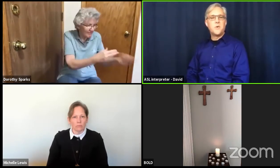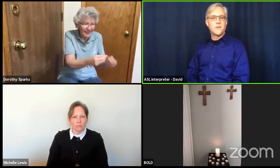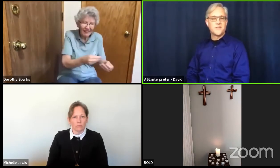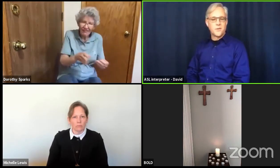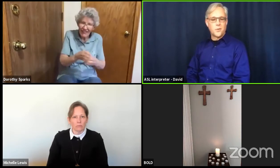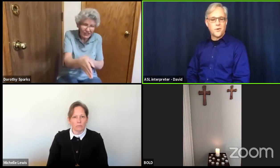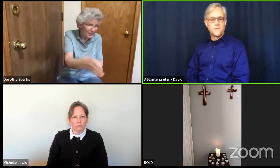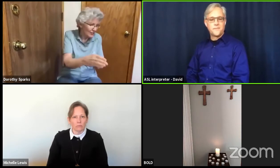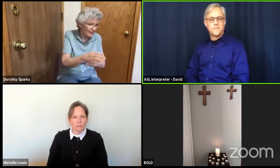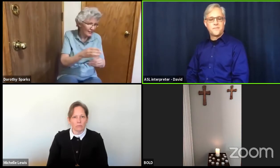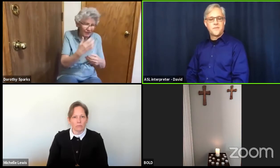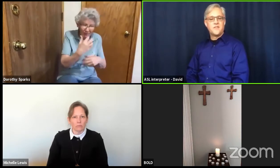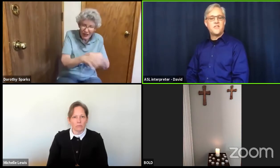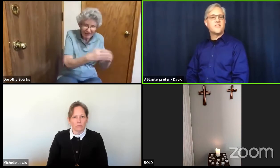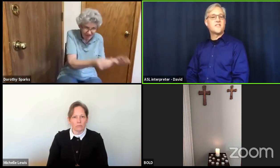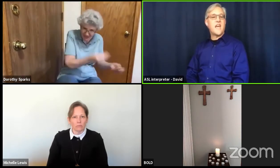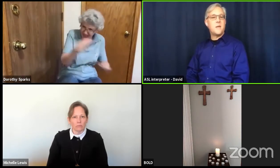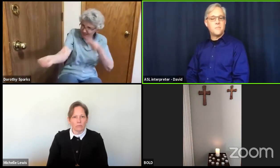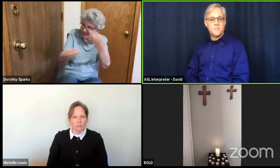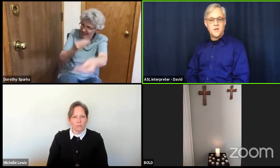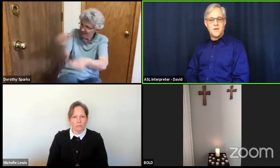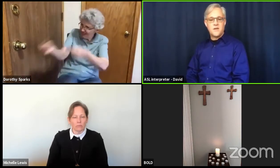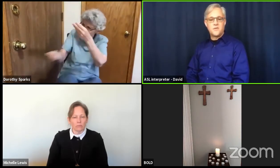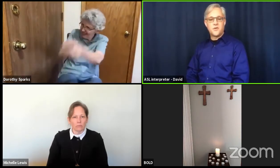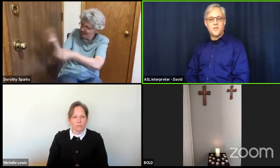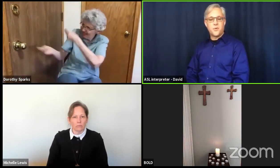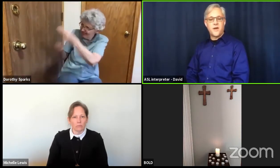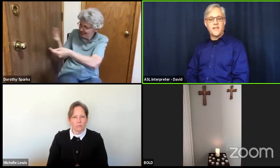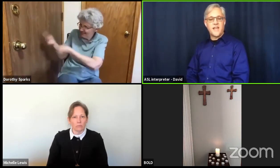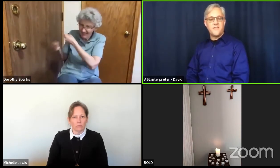Lord. Jesus came, took the bread, and gave it to them.